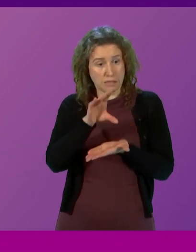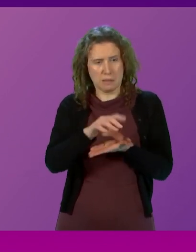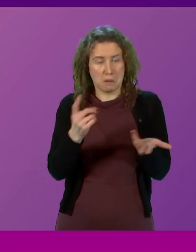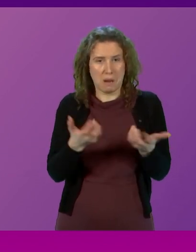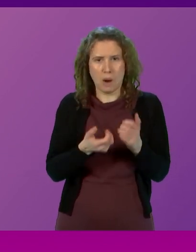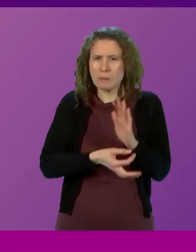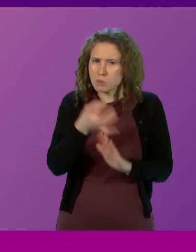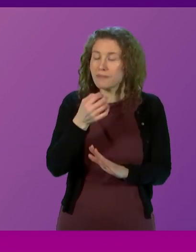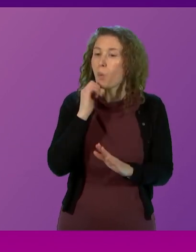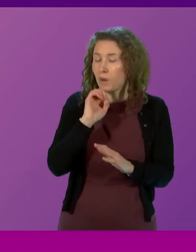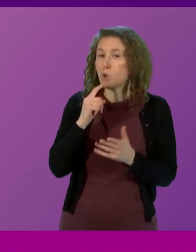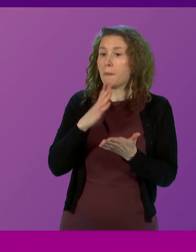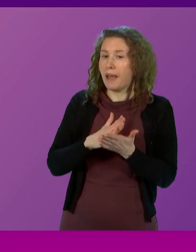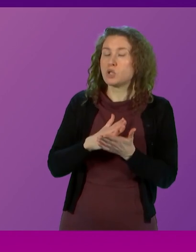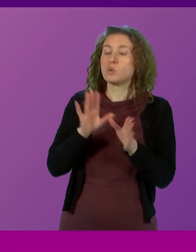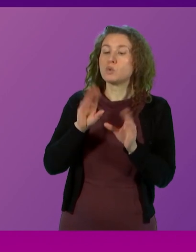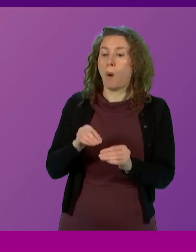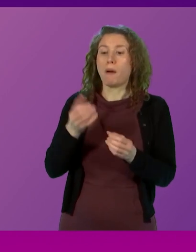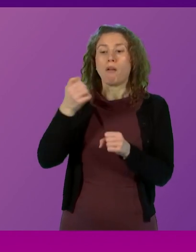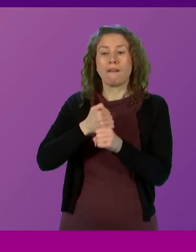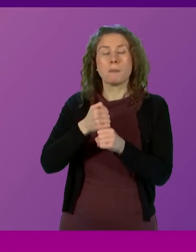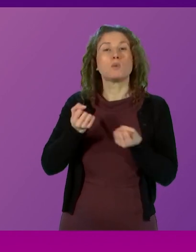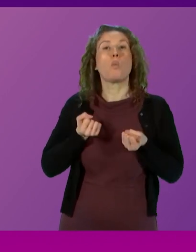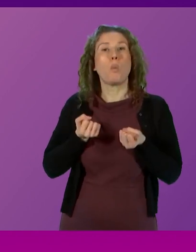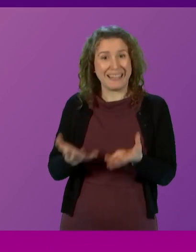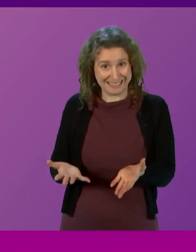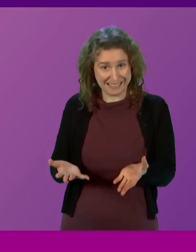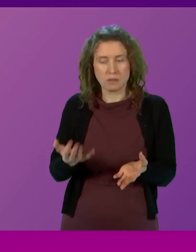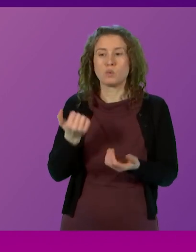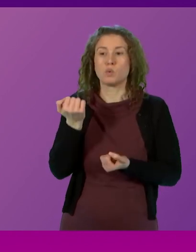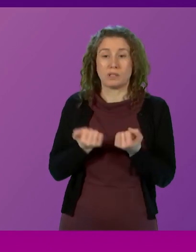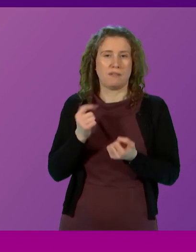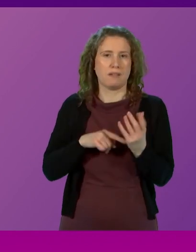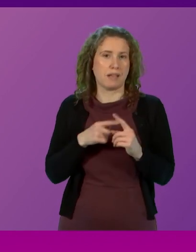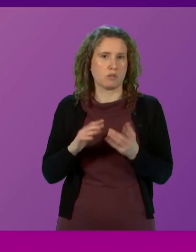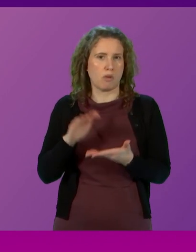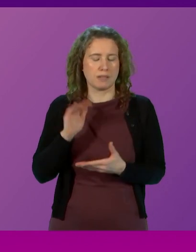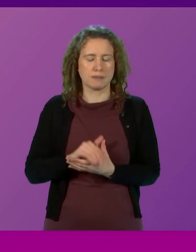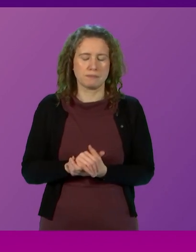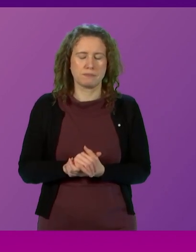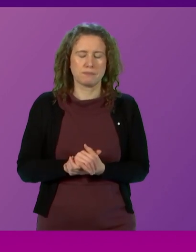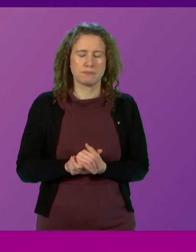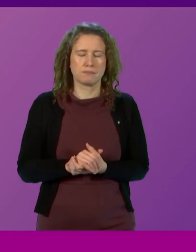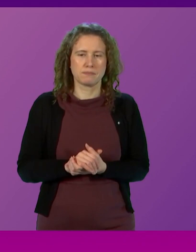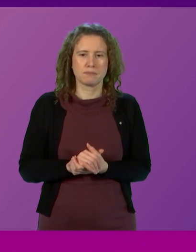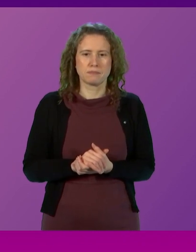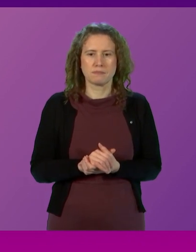pledge to cut government waste to justify this tax rise? Thank you. Deputy First Minister